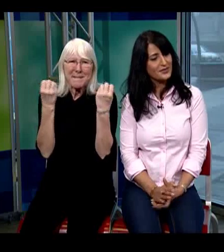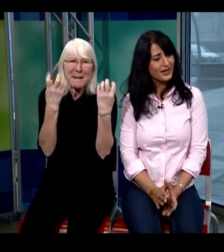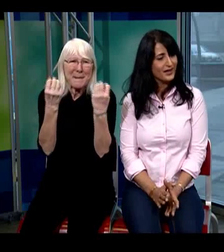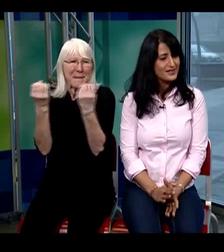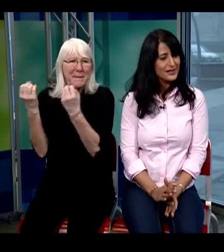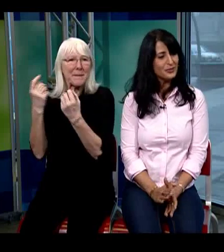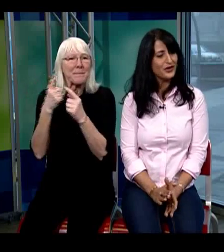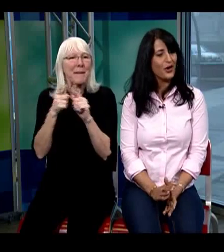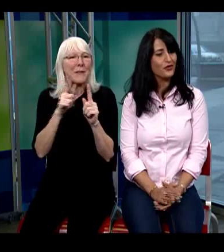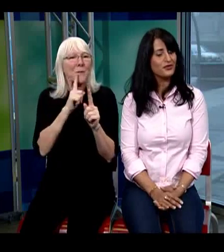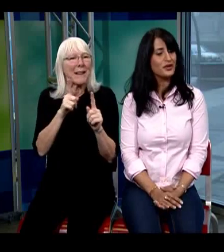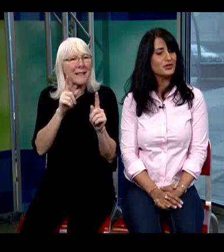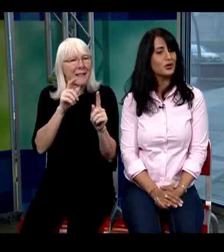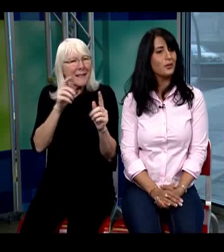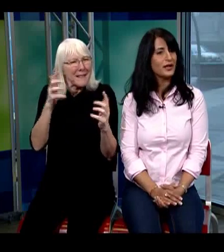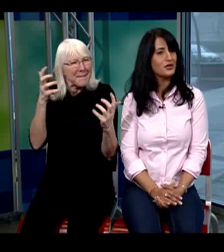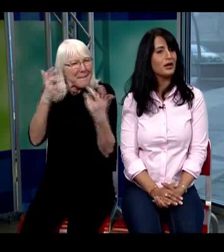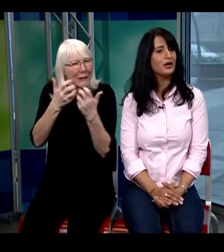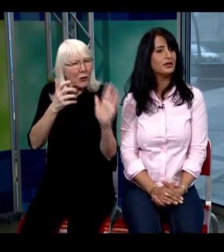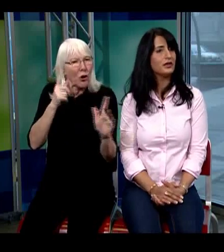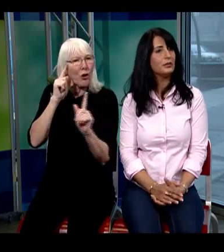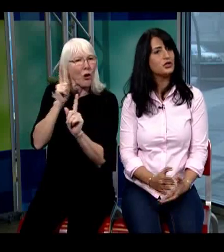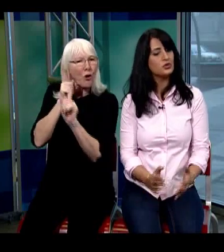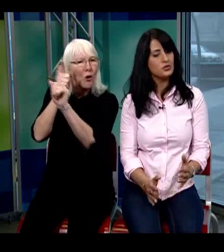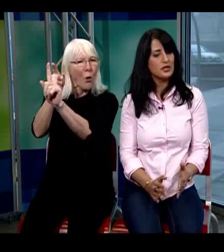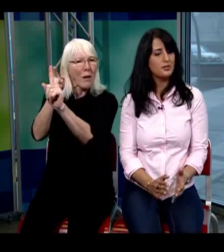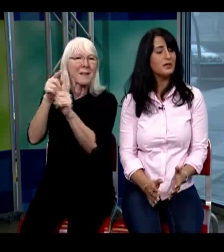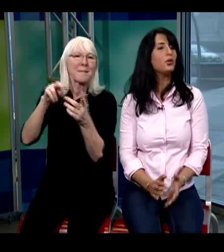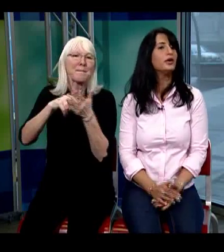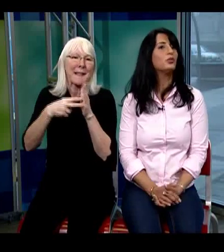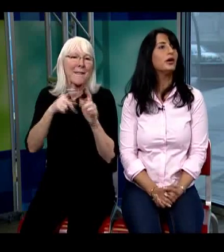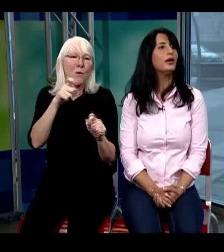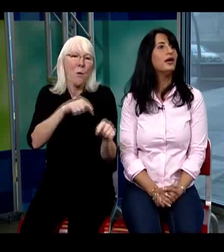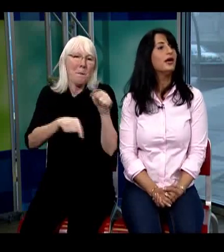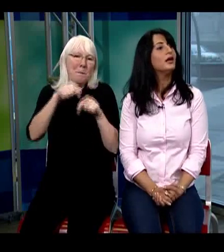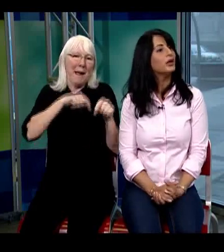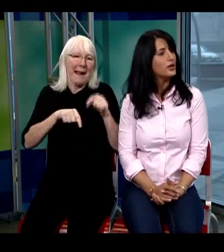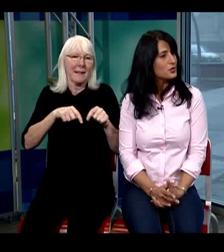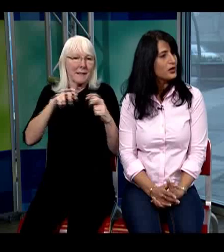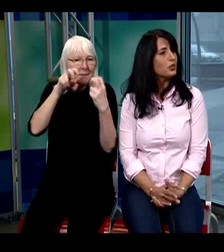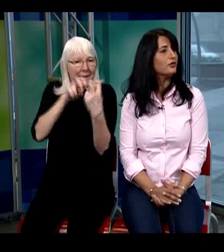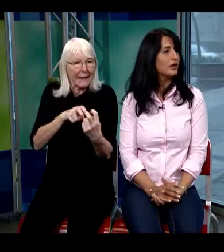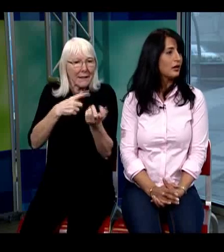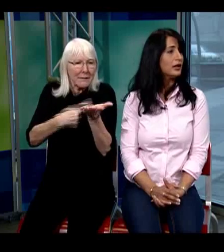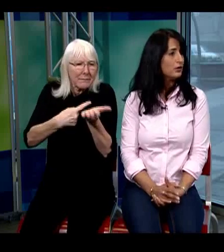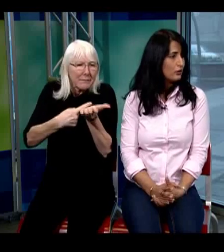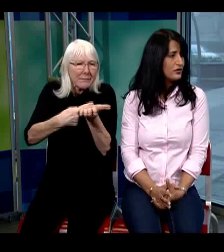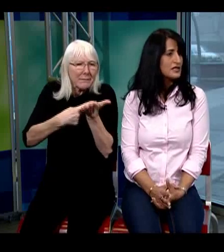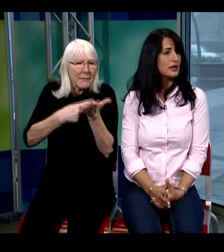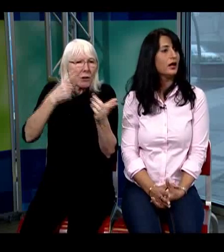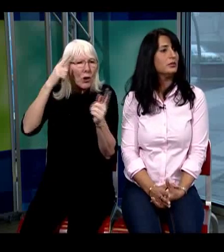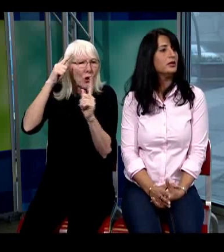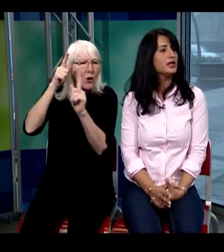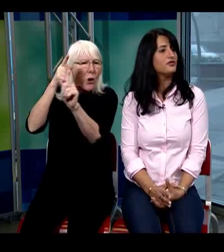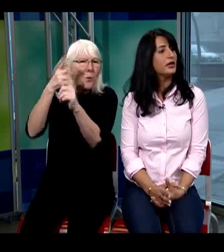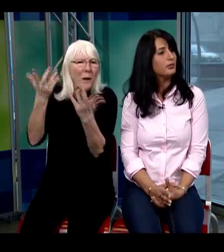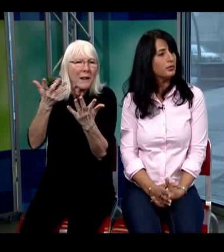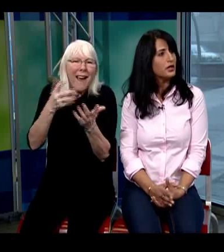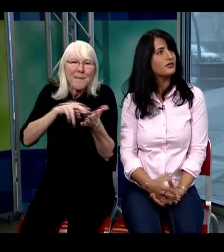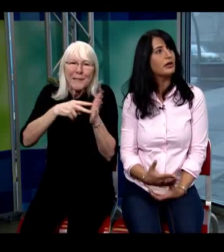something it's a little bit of trying to go back to the client and coming to a midpoint where you know it's a win-win for the client obviously the client is very it's very